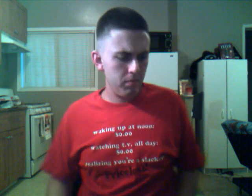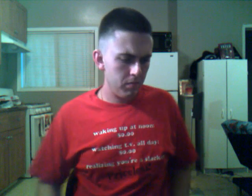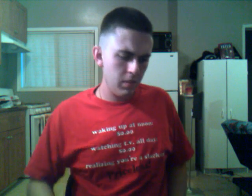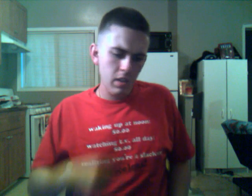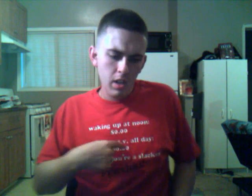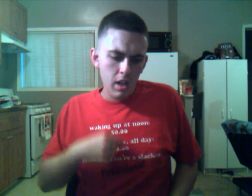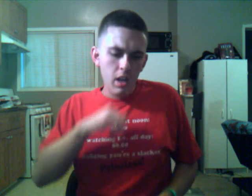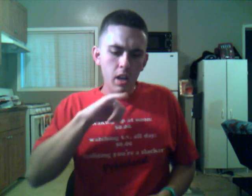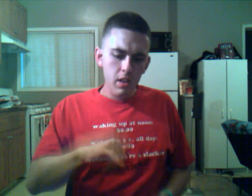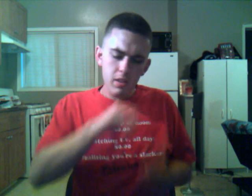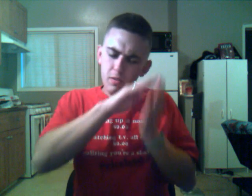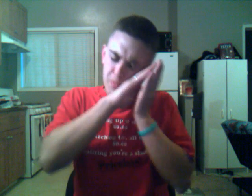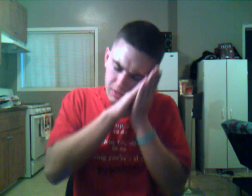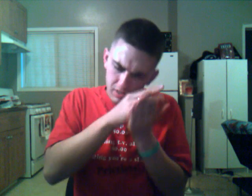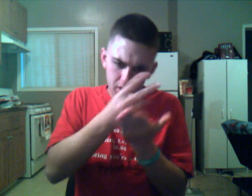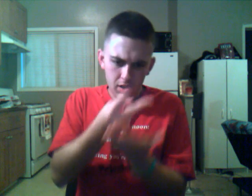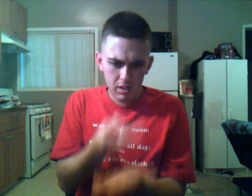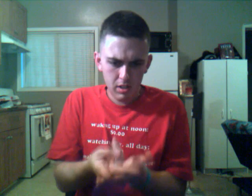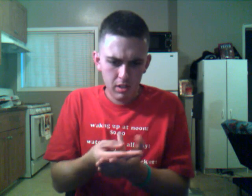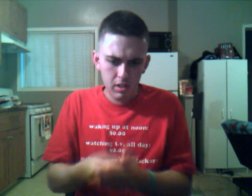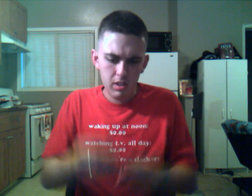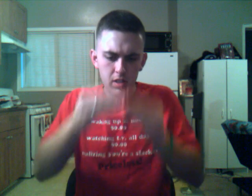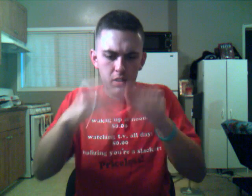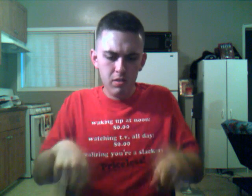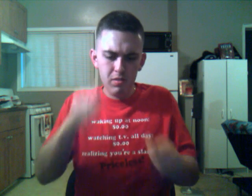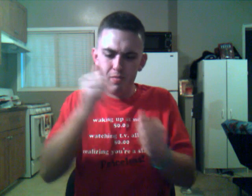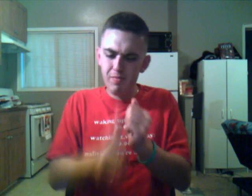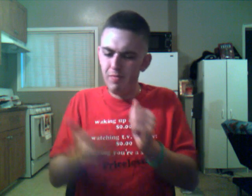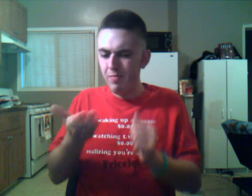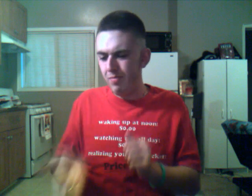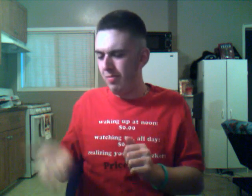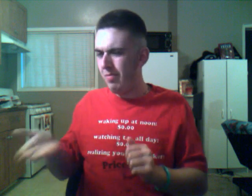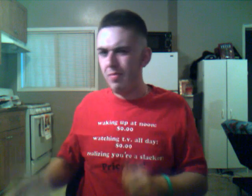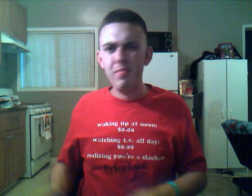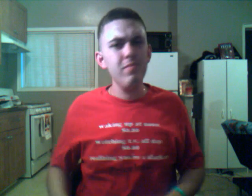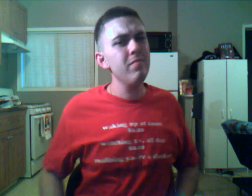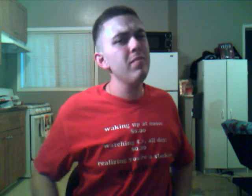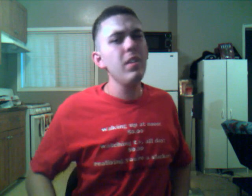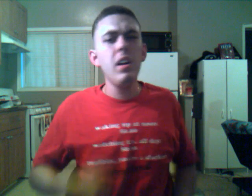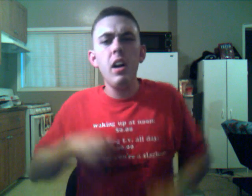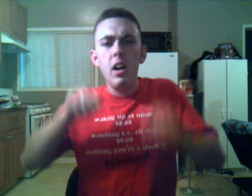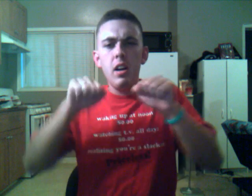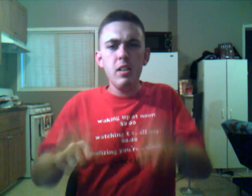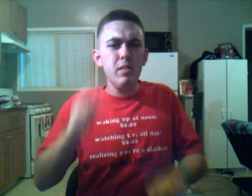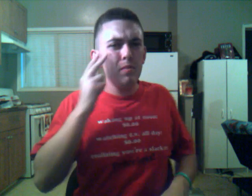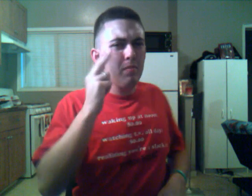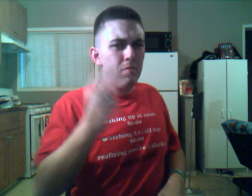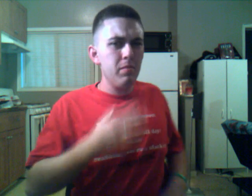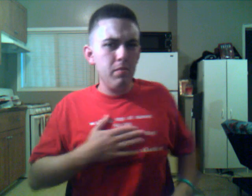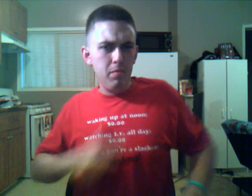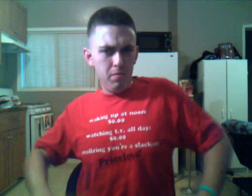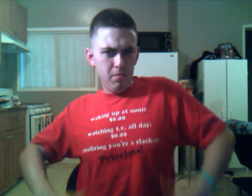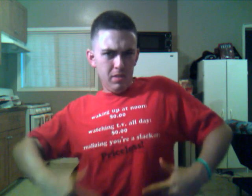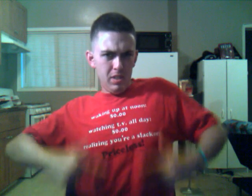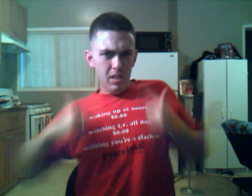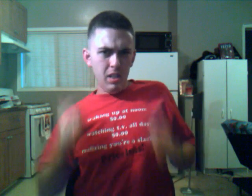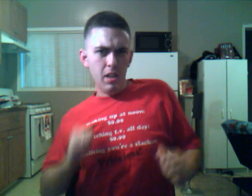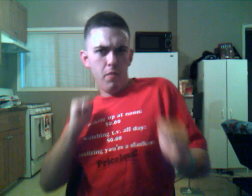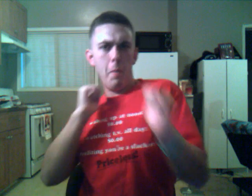From this bed I lay, losing everything I can see my life